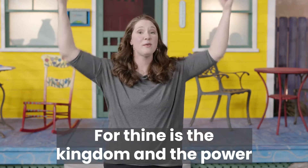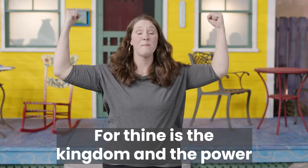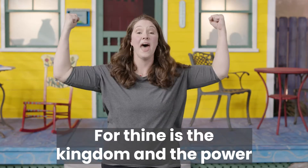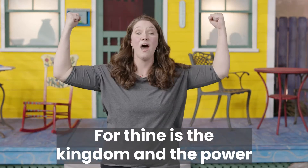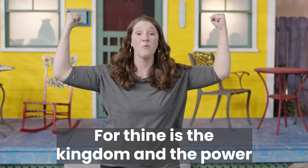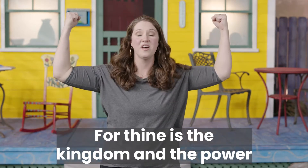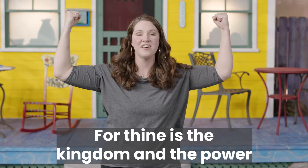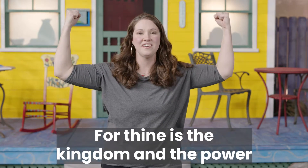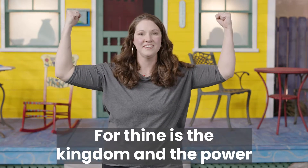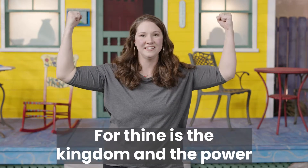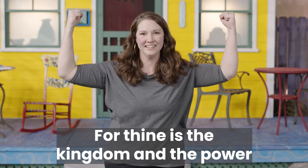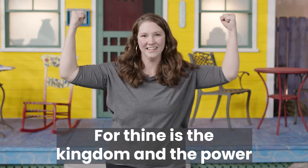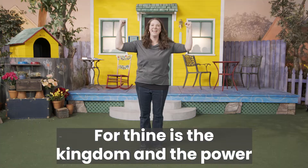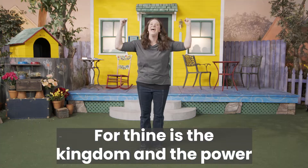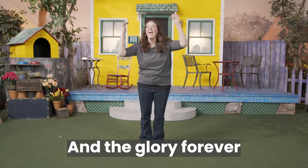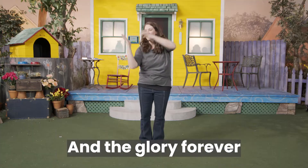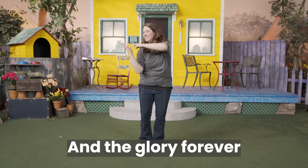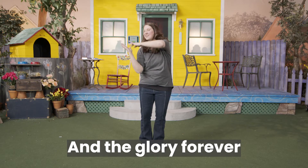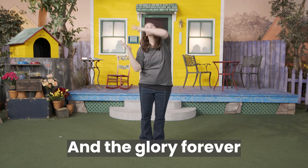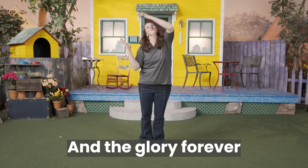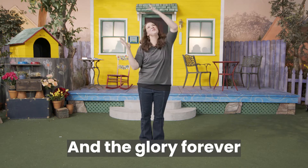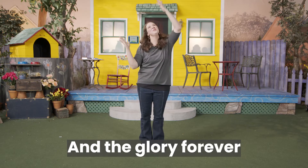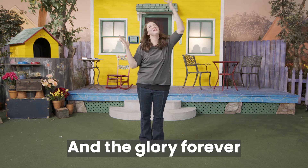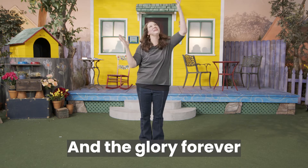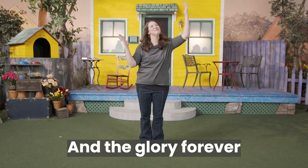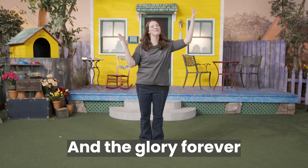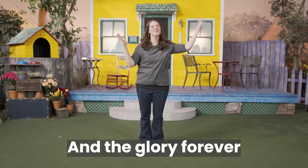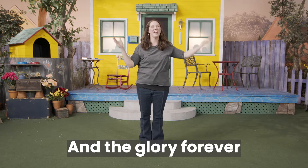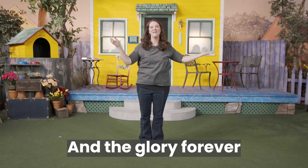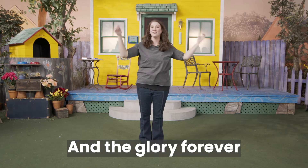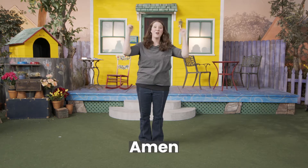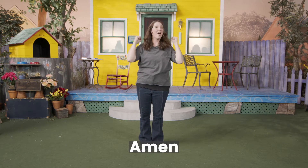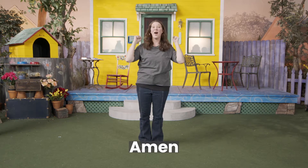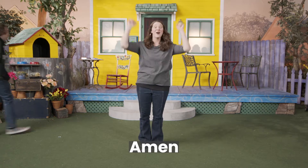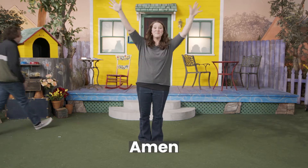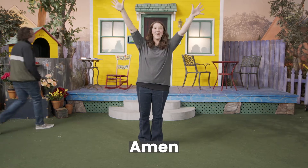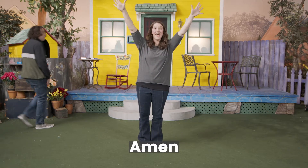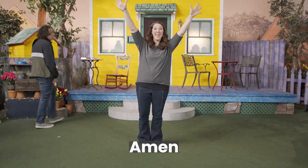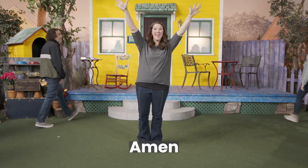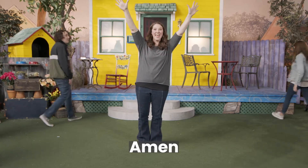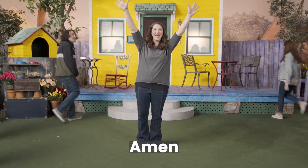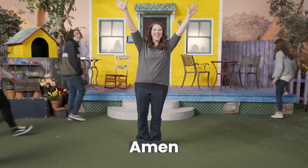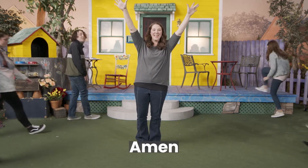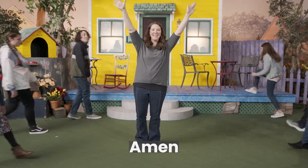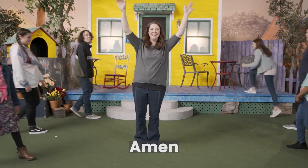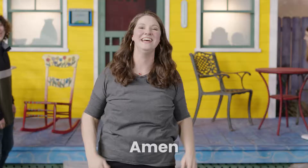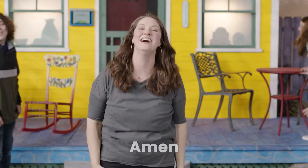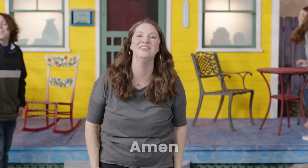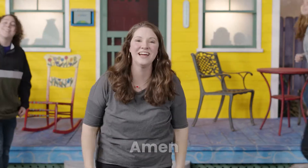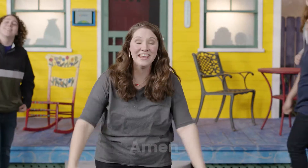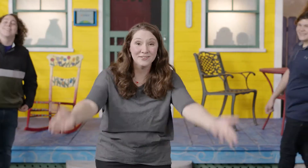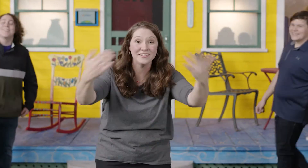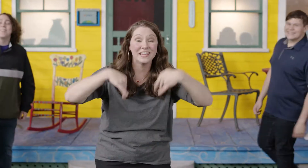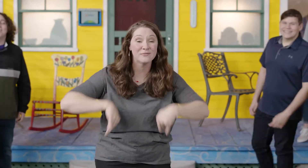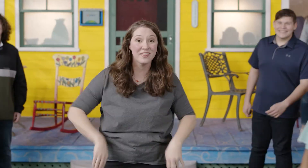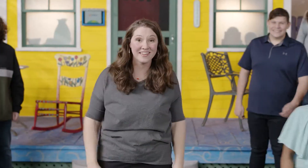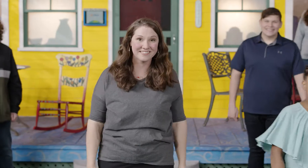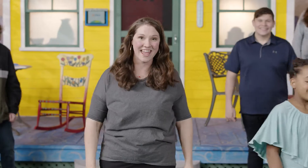the power, and the glory forever. Amen. Alright, you sing it with us